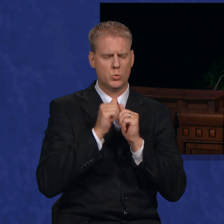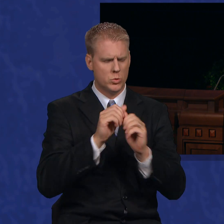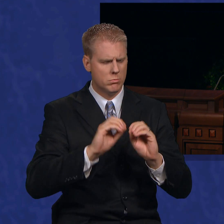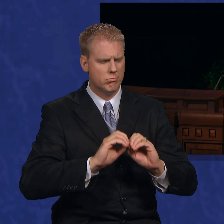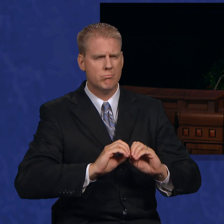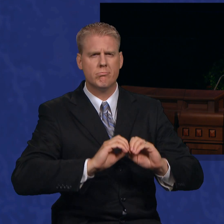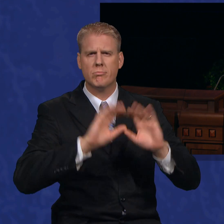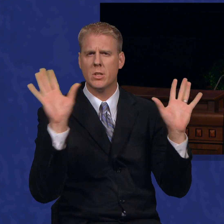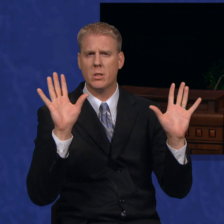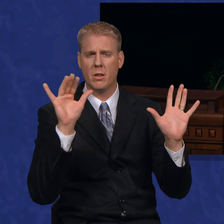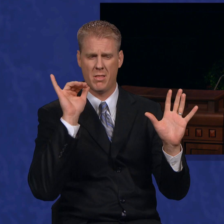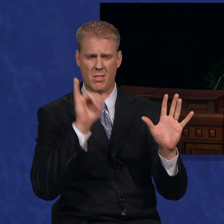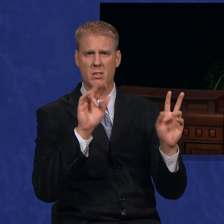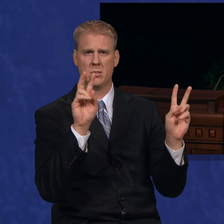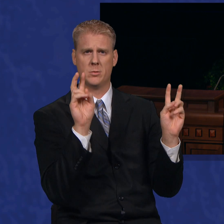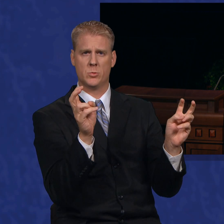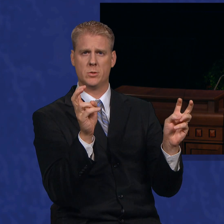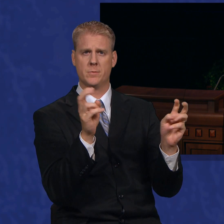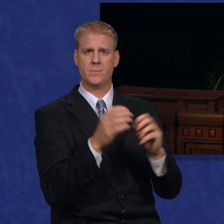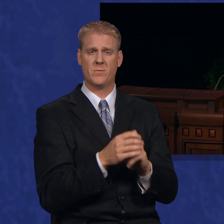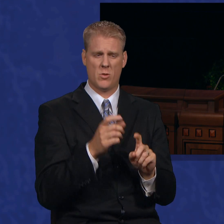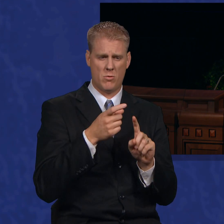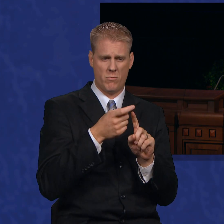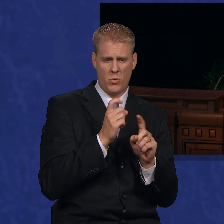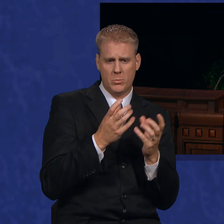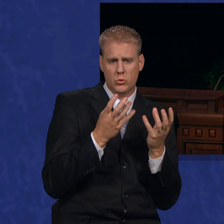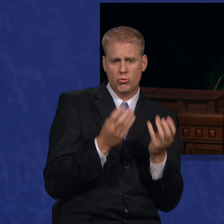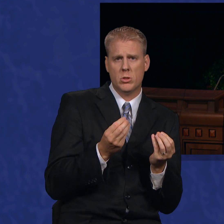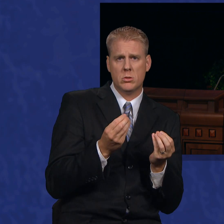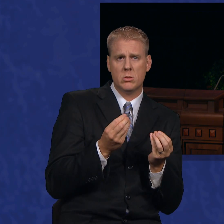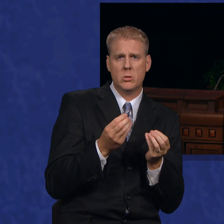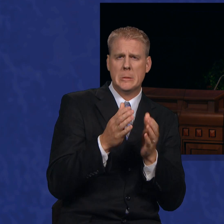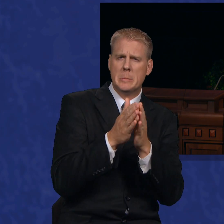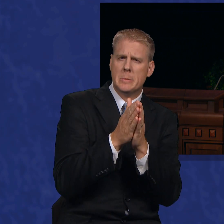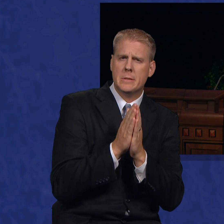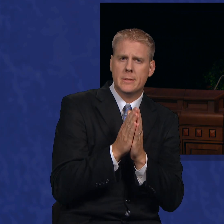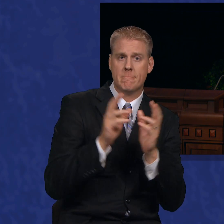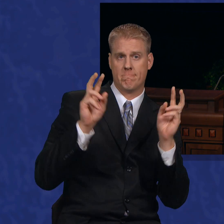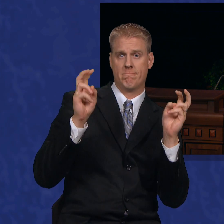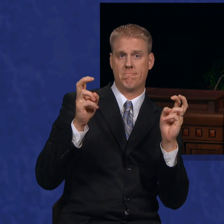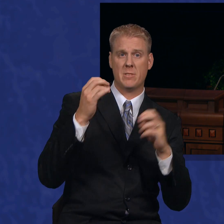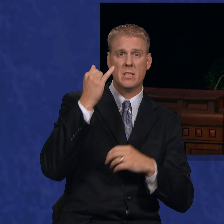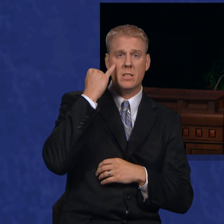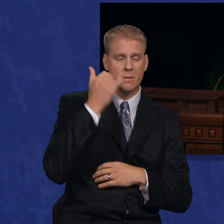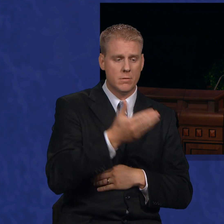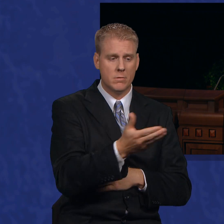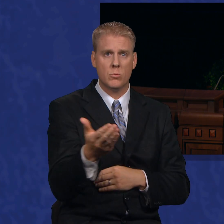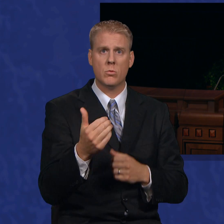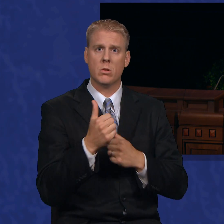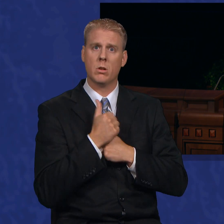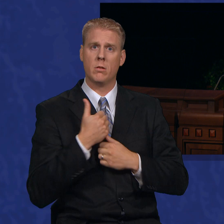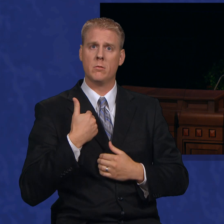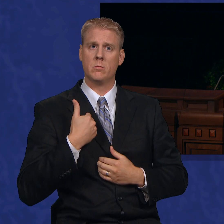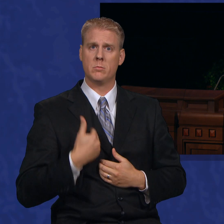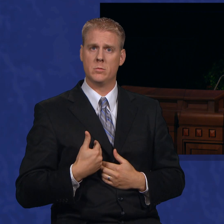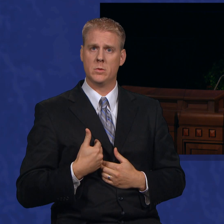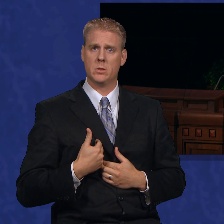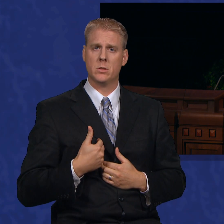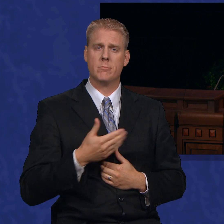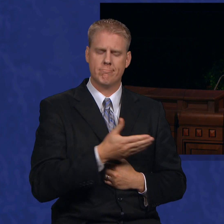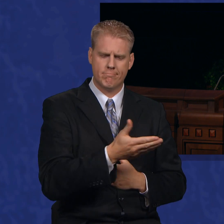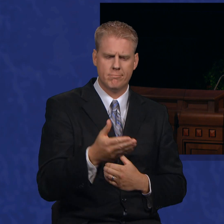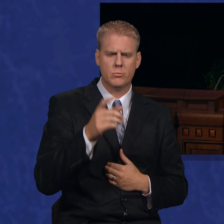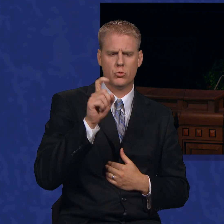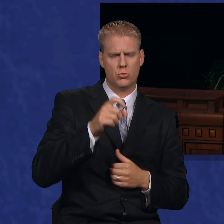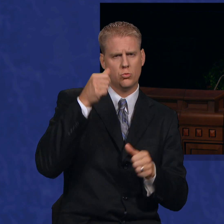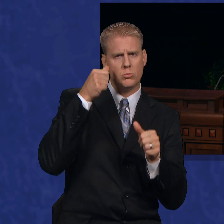on this subject. From the gentle plea, if thou lovest me, thou wilt remember